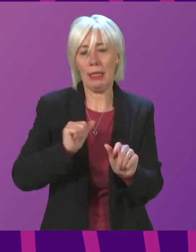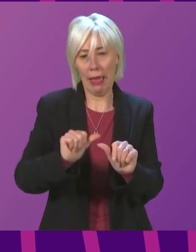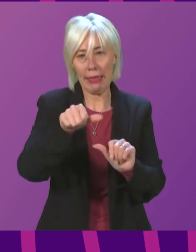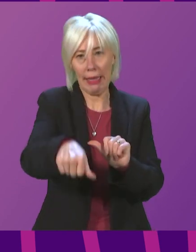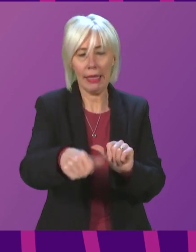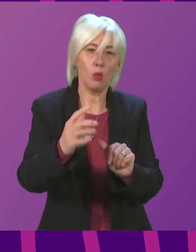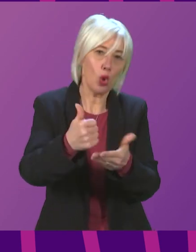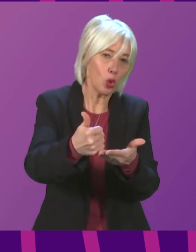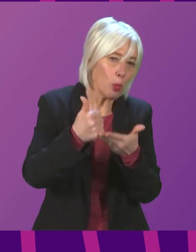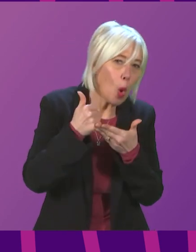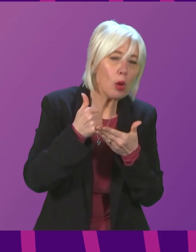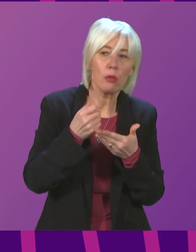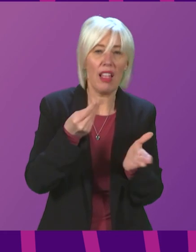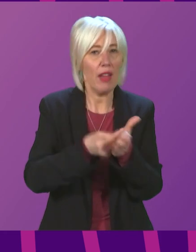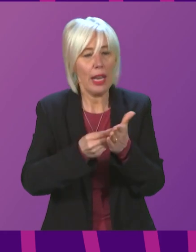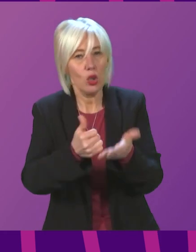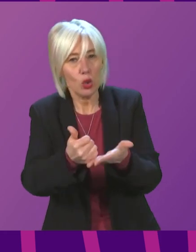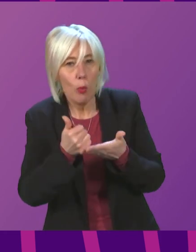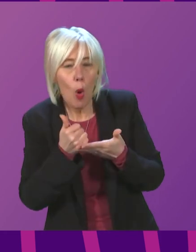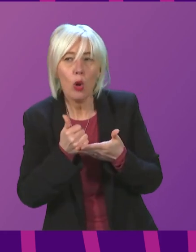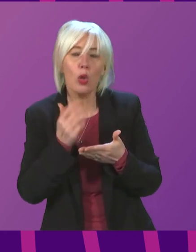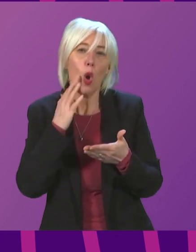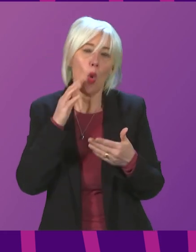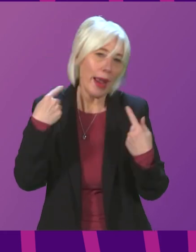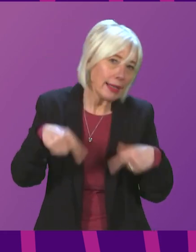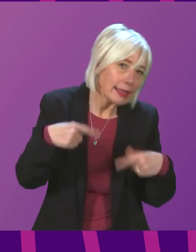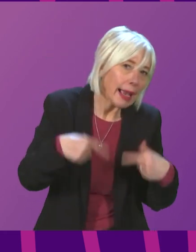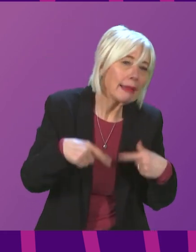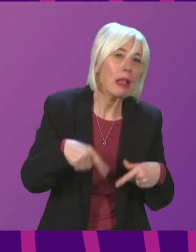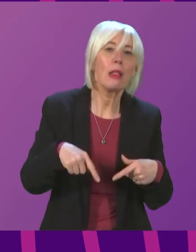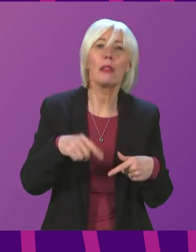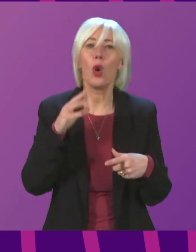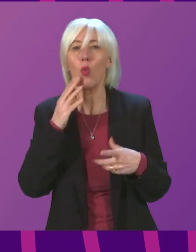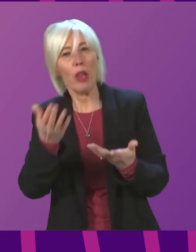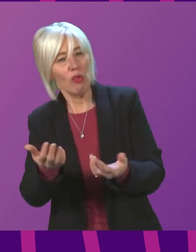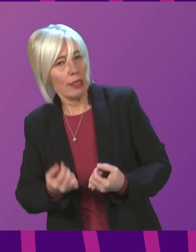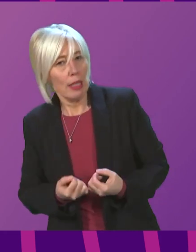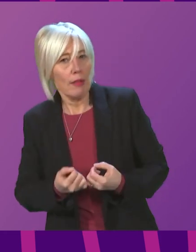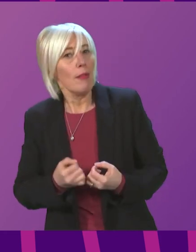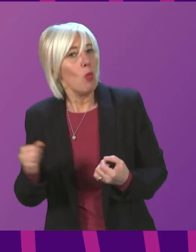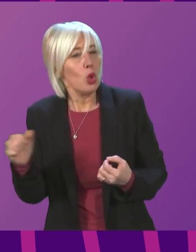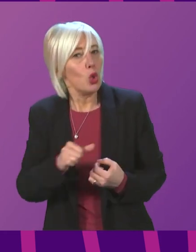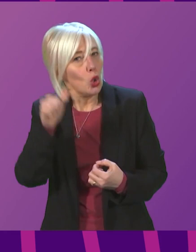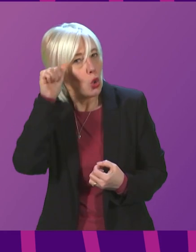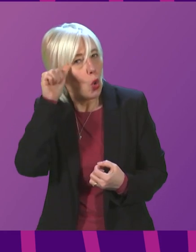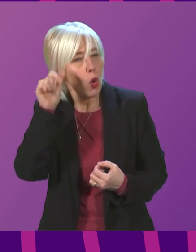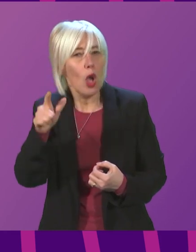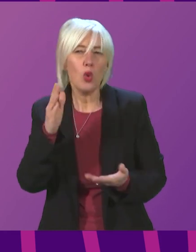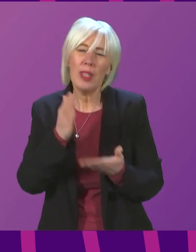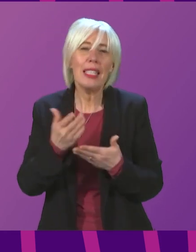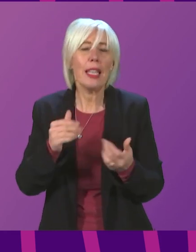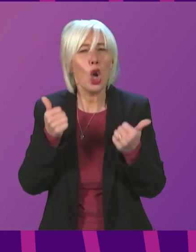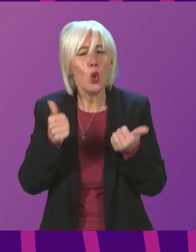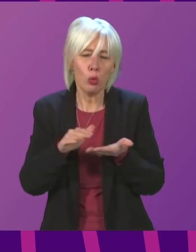financial support will be made available to people when there will be a title to it and when they will receive it. When can we expect meaningful debate